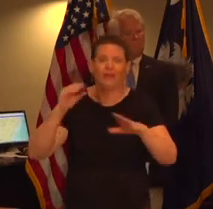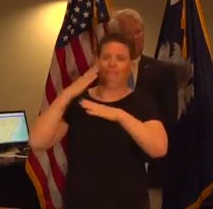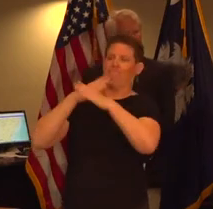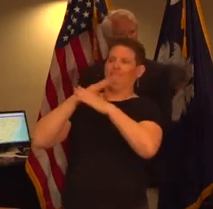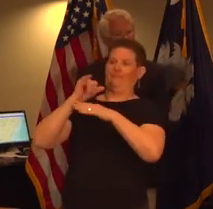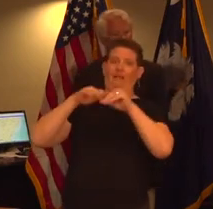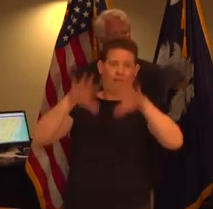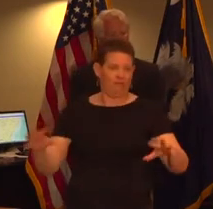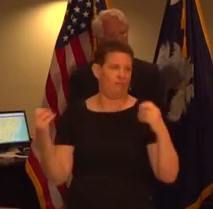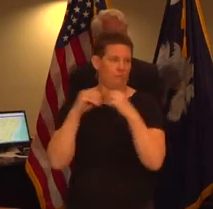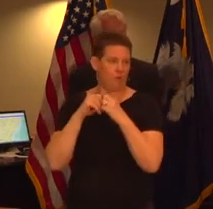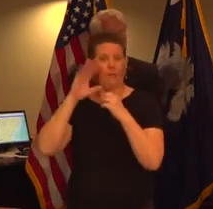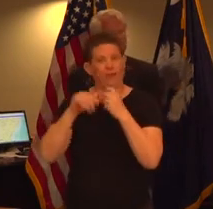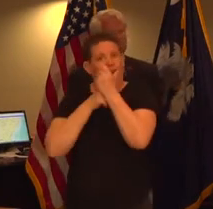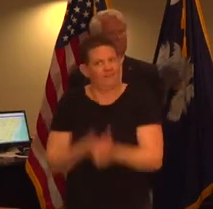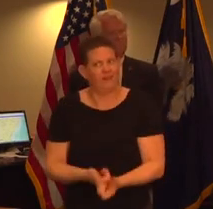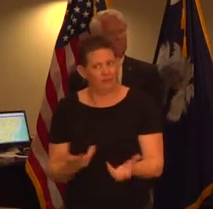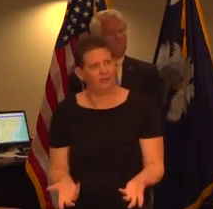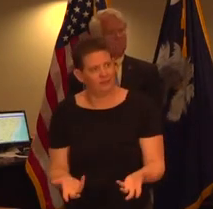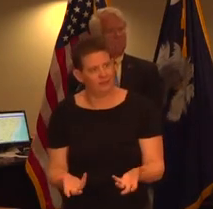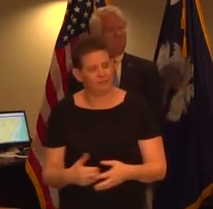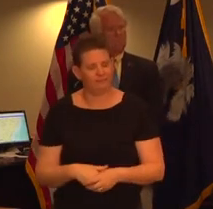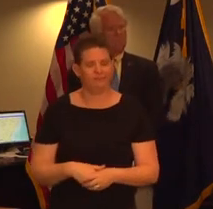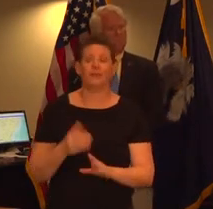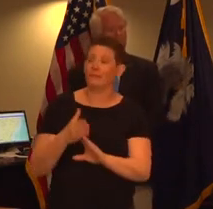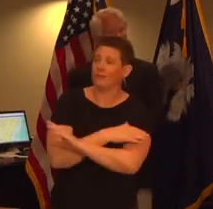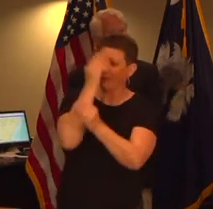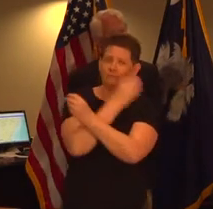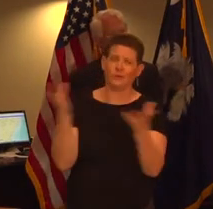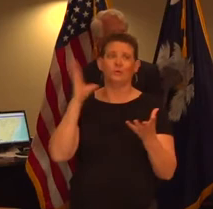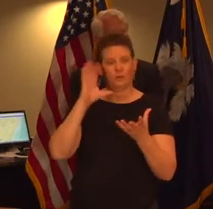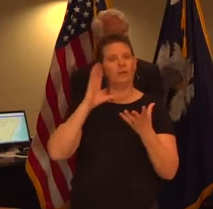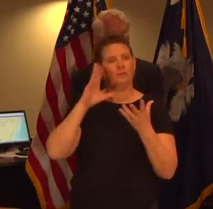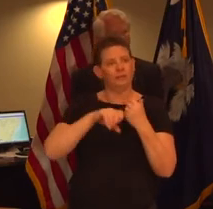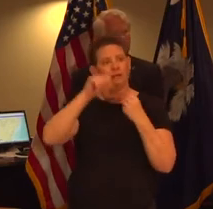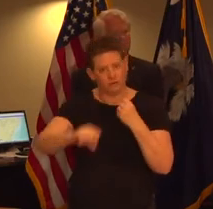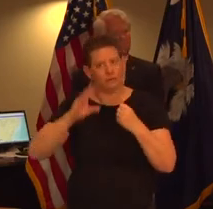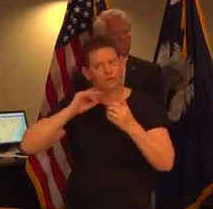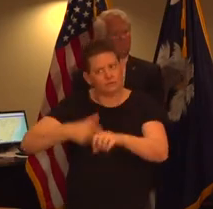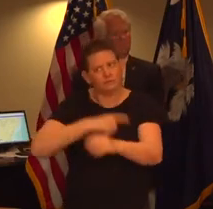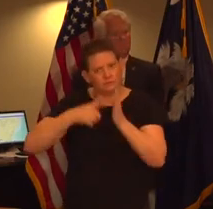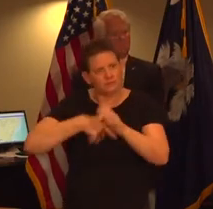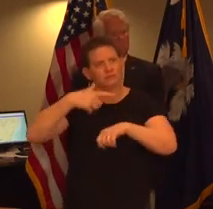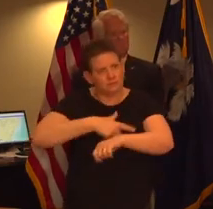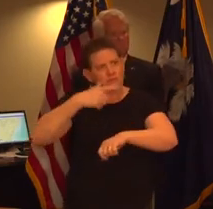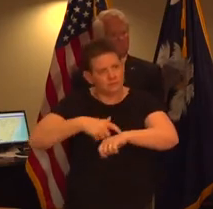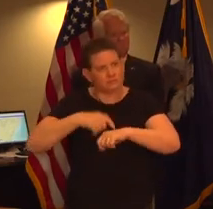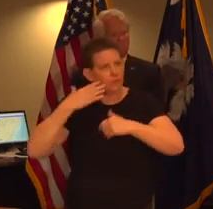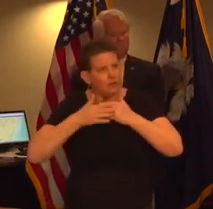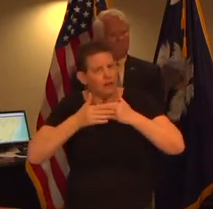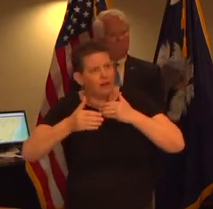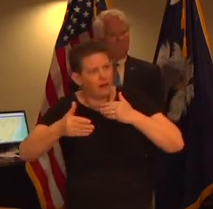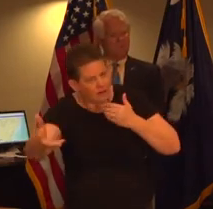previously this will be an extended response and we want people to be prepared for more cases to occur and to continue